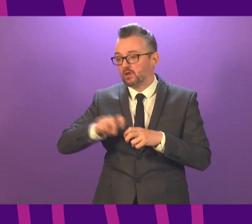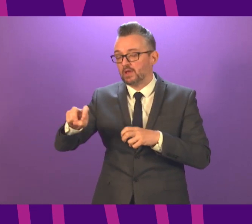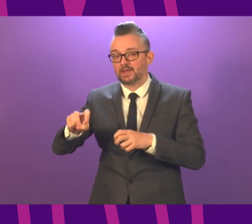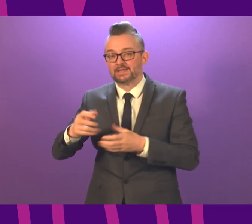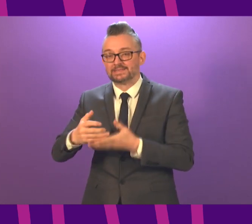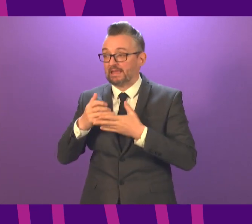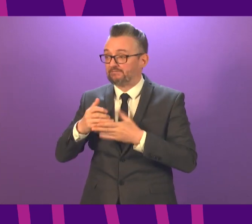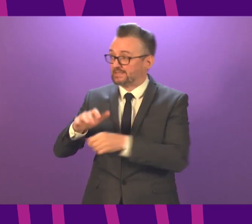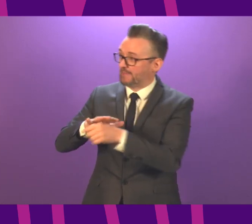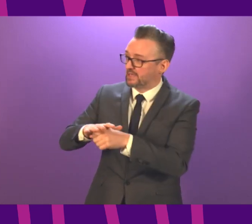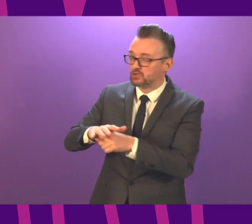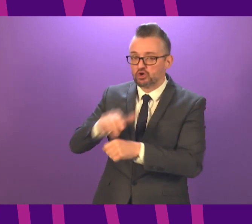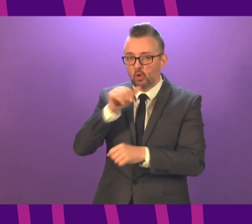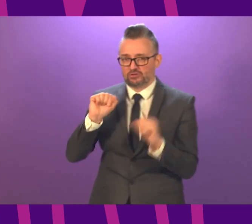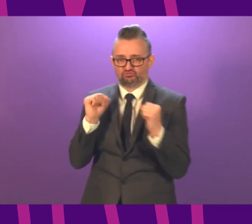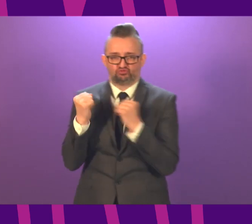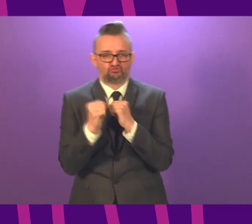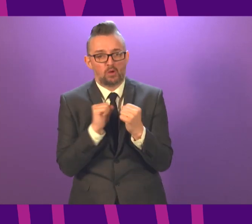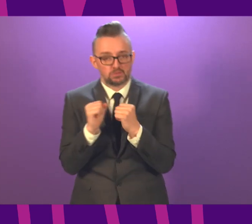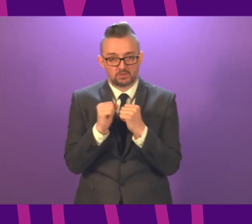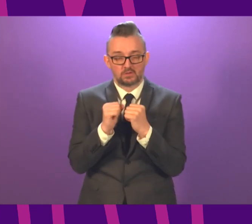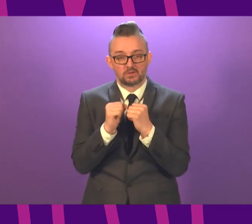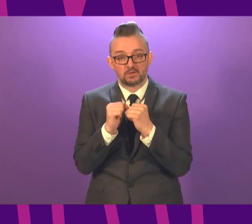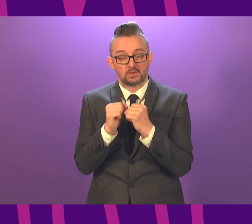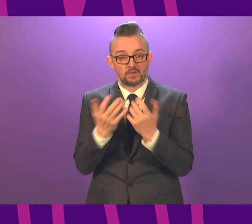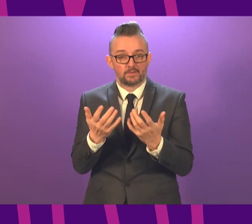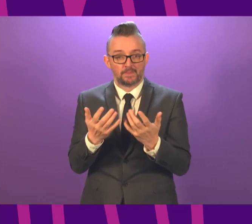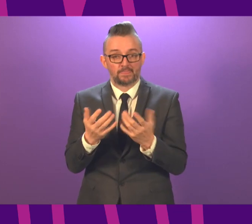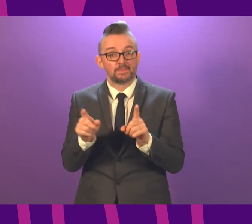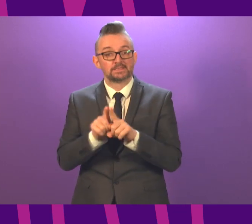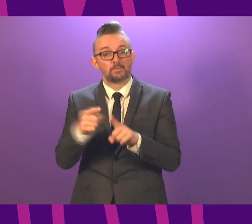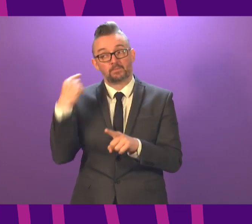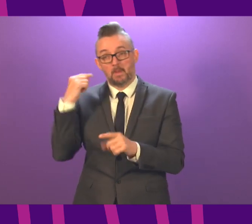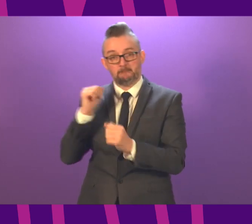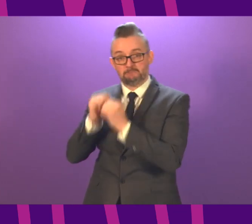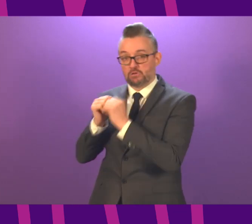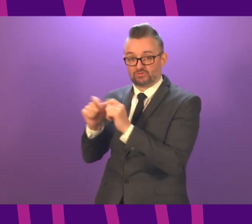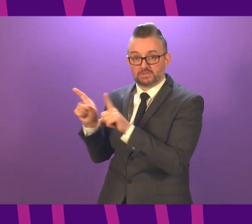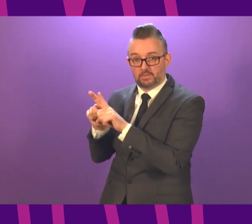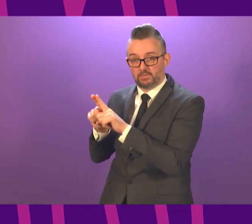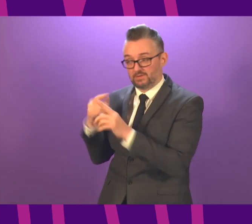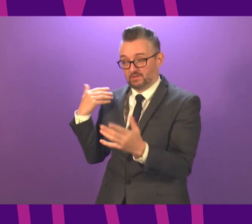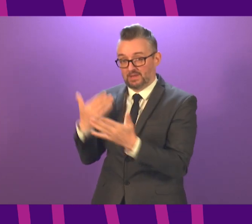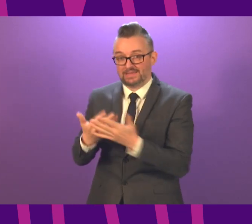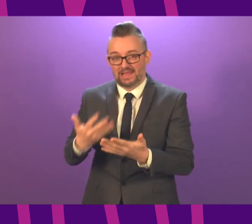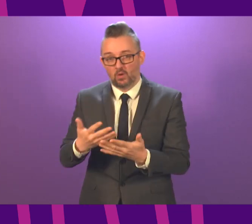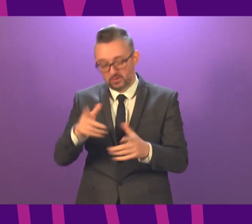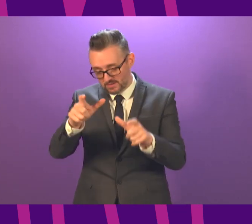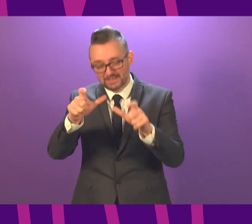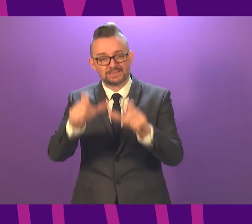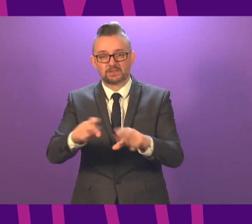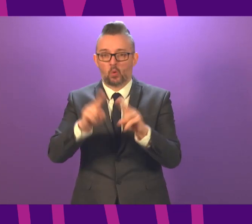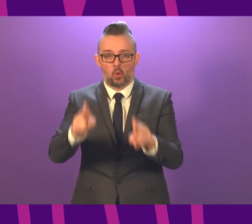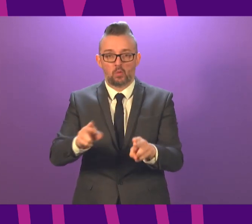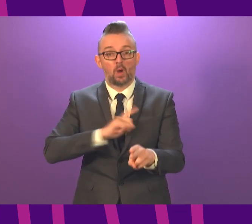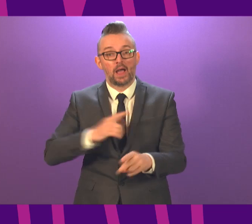safe, non-crowded place to exercise in a socially distanced way. Just as was the case in March, this is a time for people to stay at home because that's